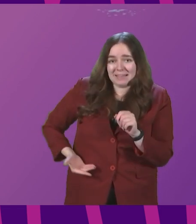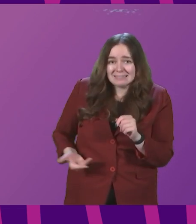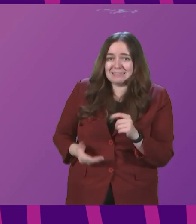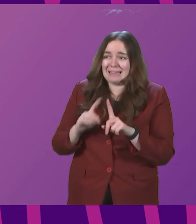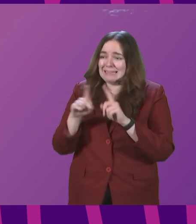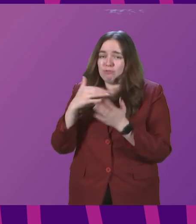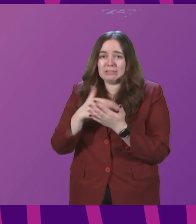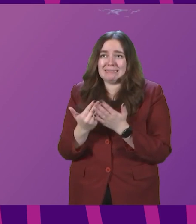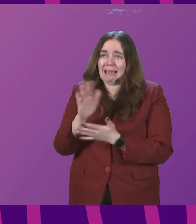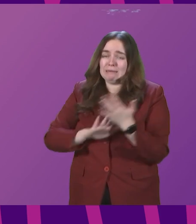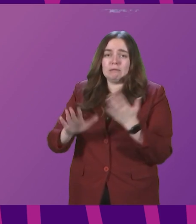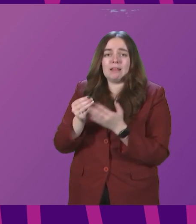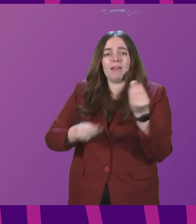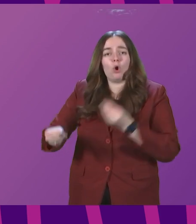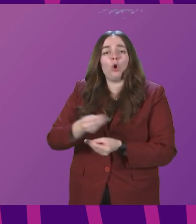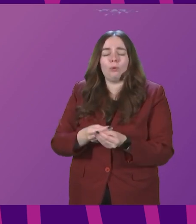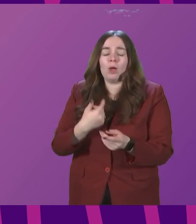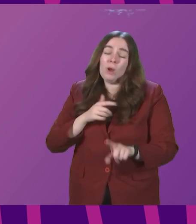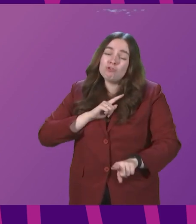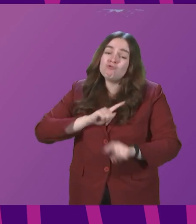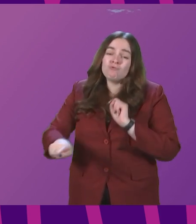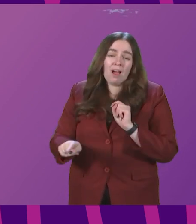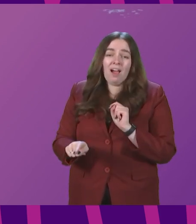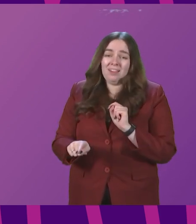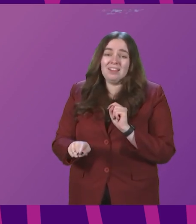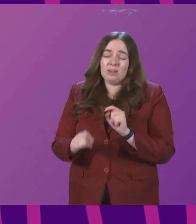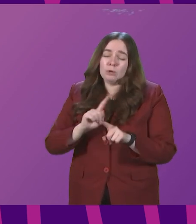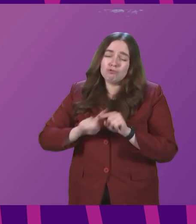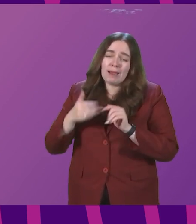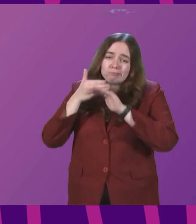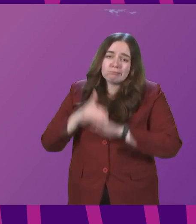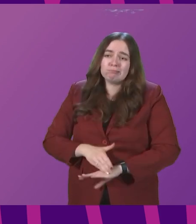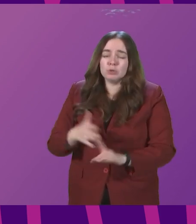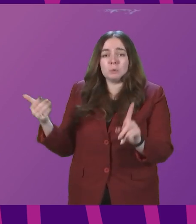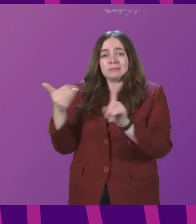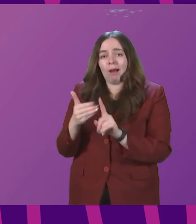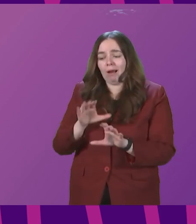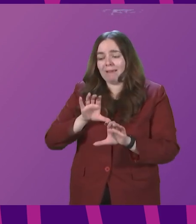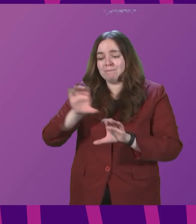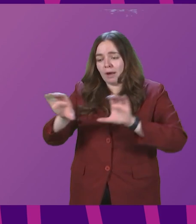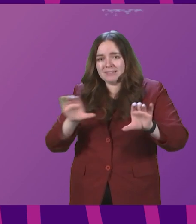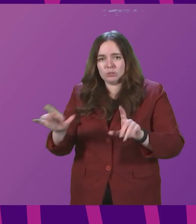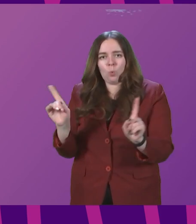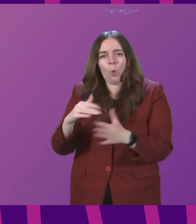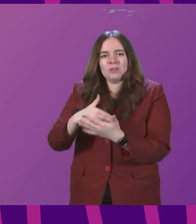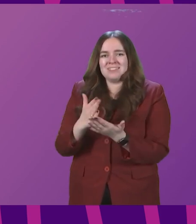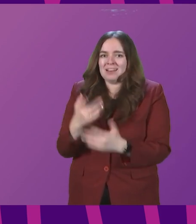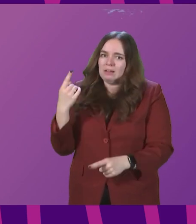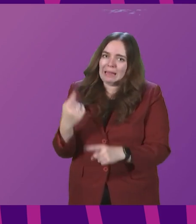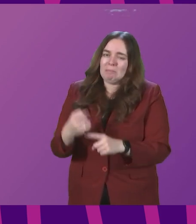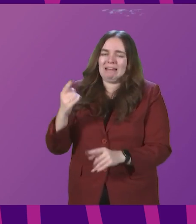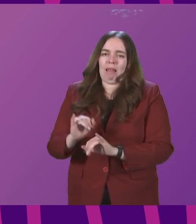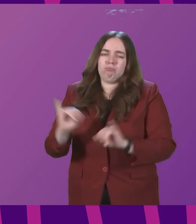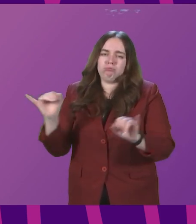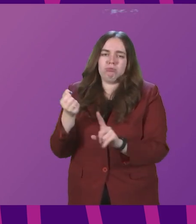the economy. We are trying, as hard as we can, to target funding to sectors that are most immediately and most